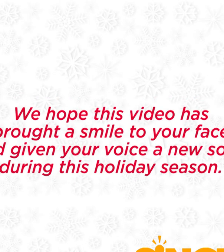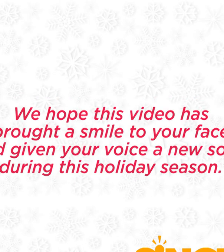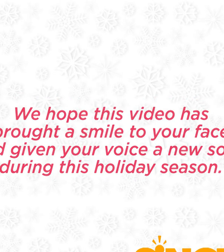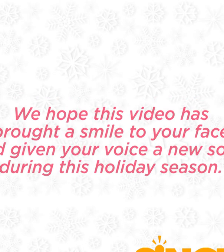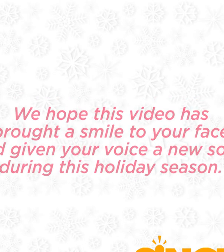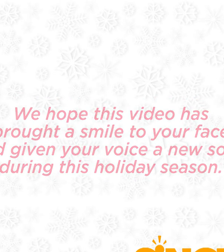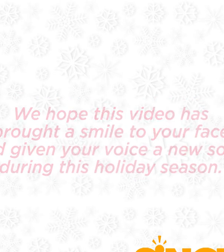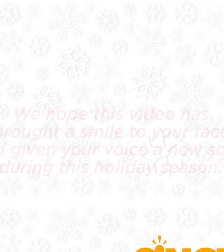dream. You